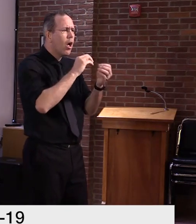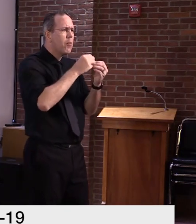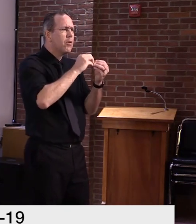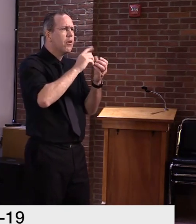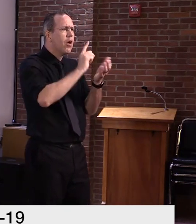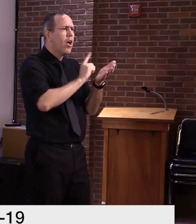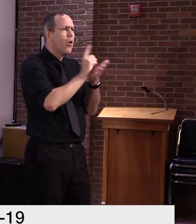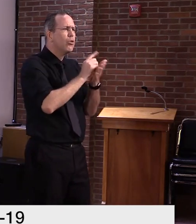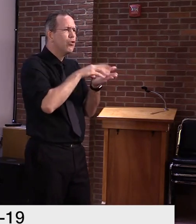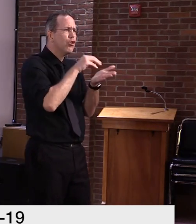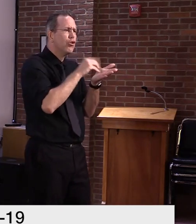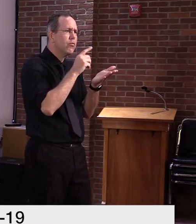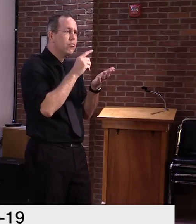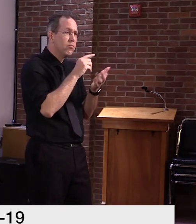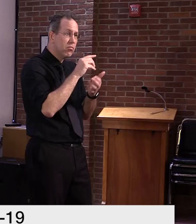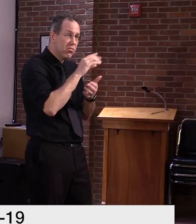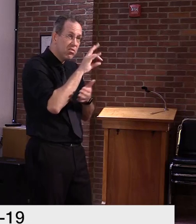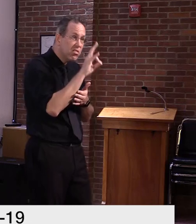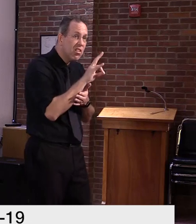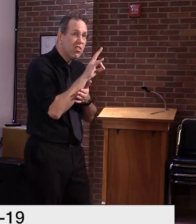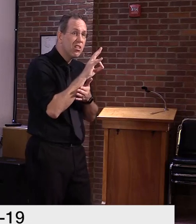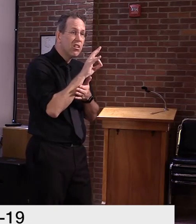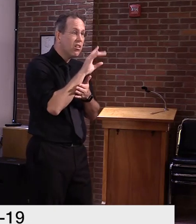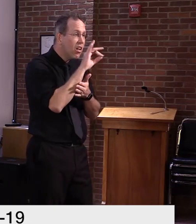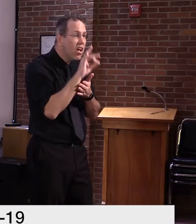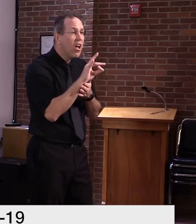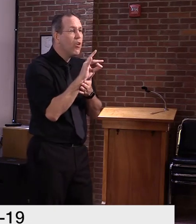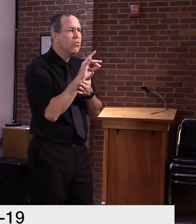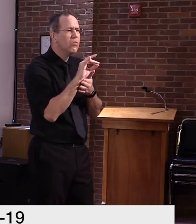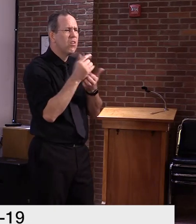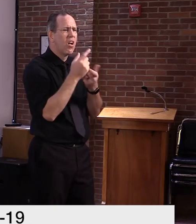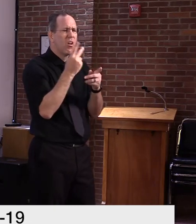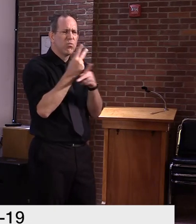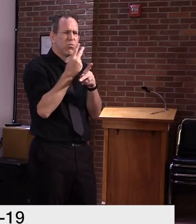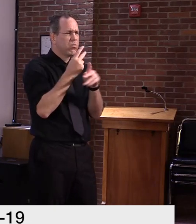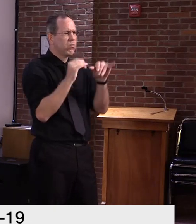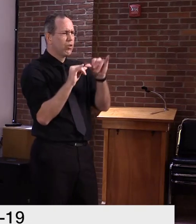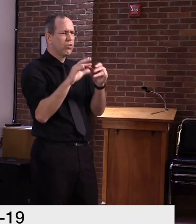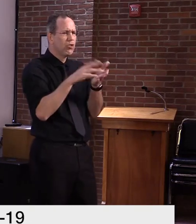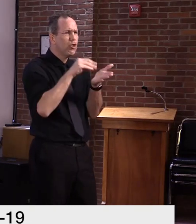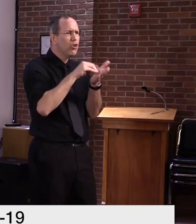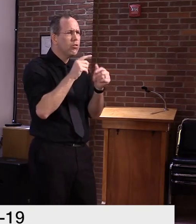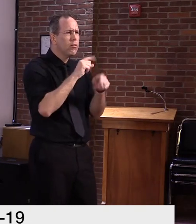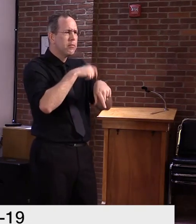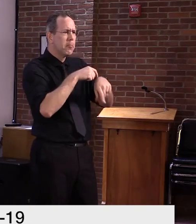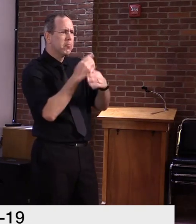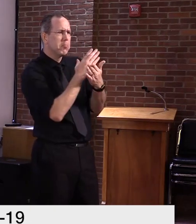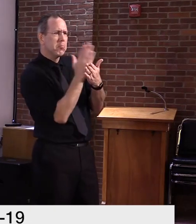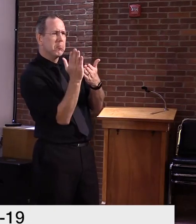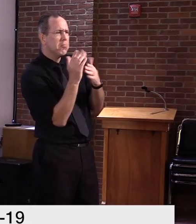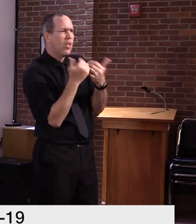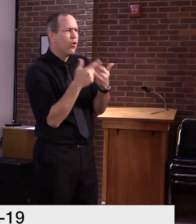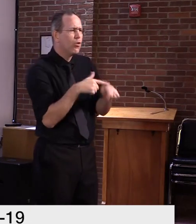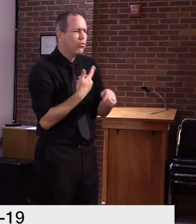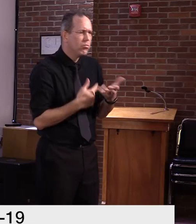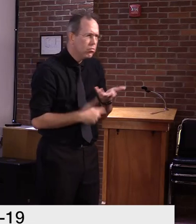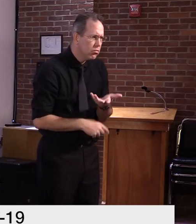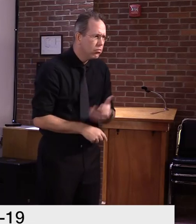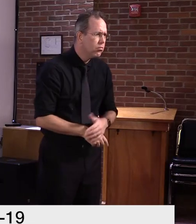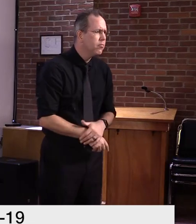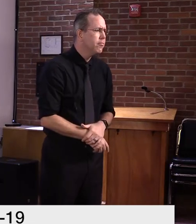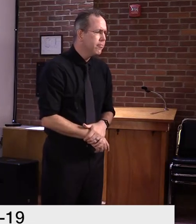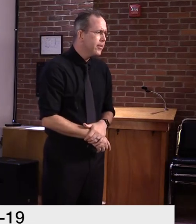it's, it also for me as an educator, it points to, um, you know, when we start thinking about reopening, as the governor said, what does opening mean?